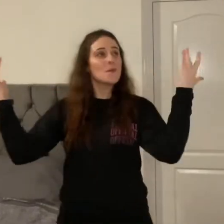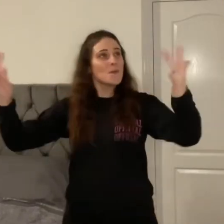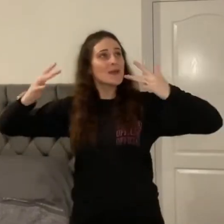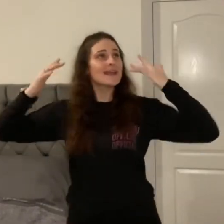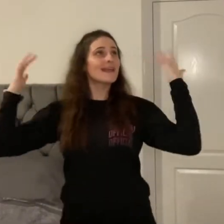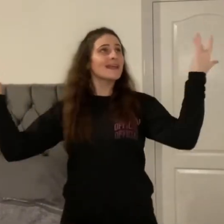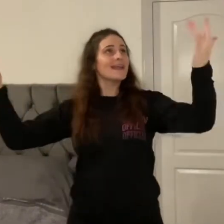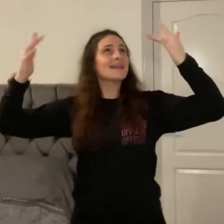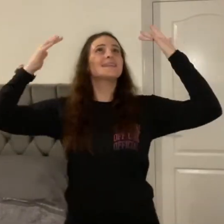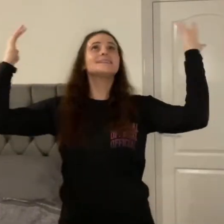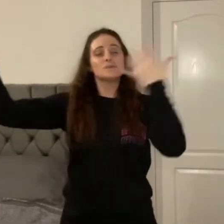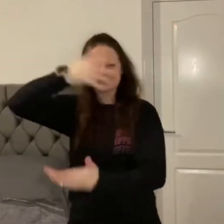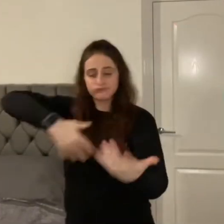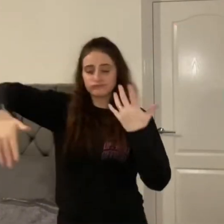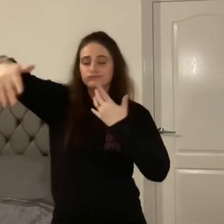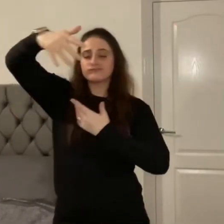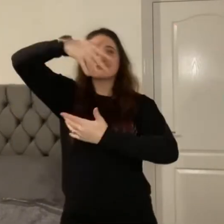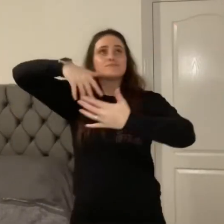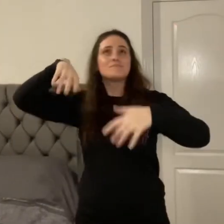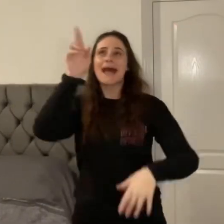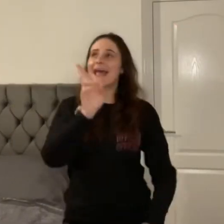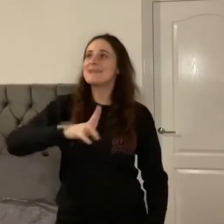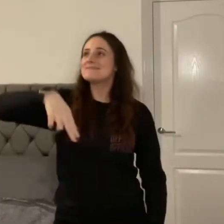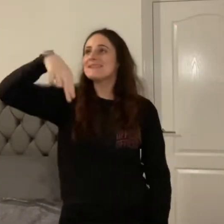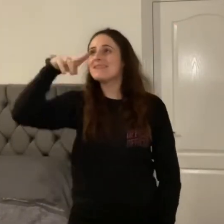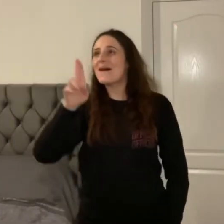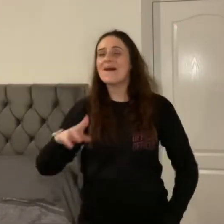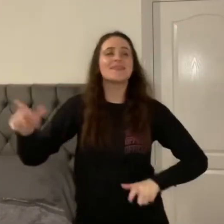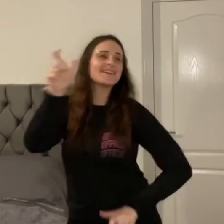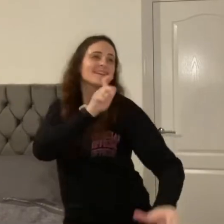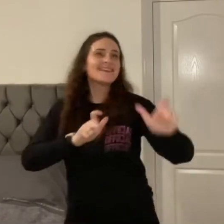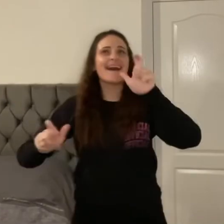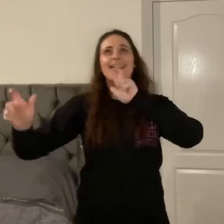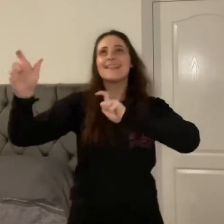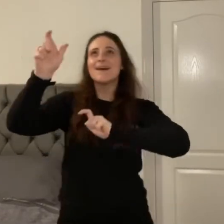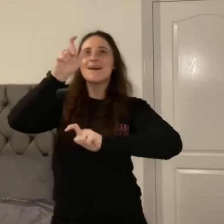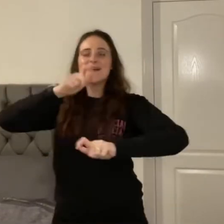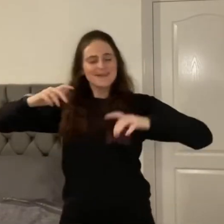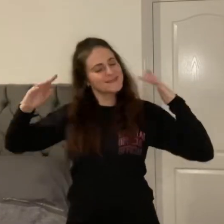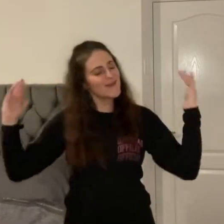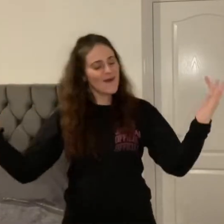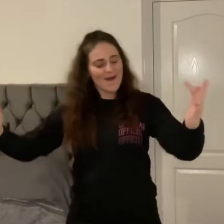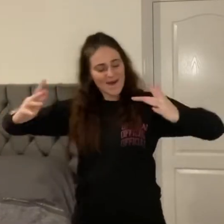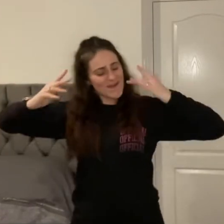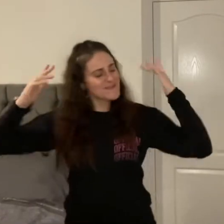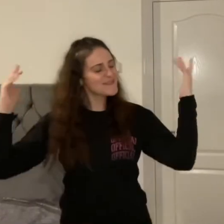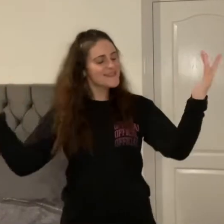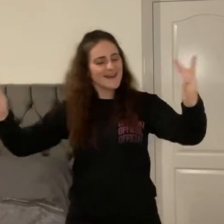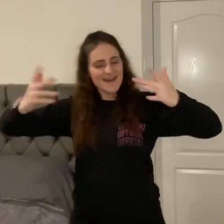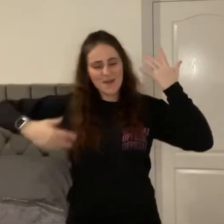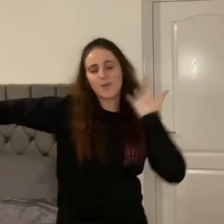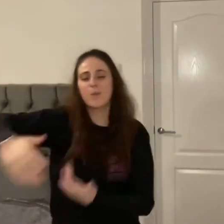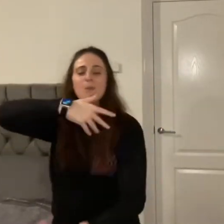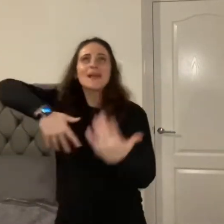wind? Can you paint with all the colors of the wind?